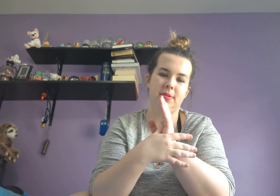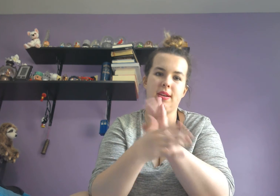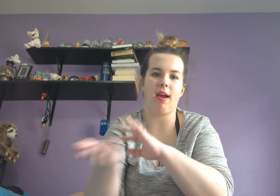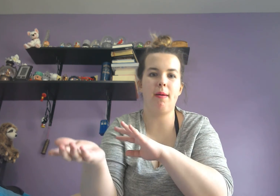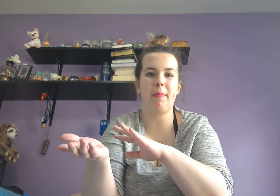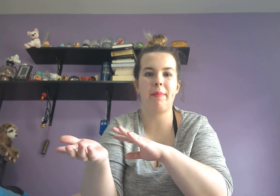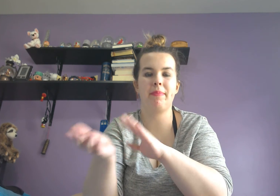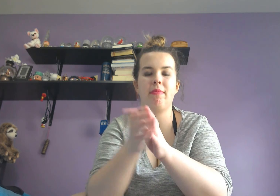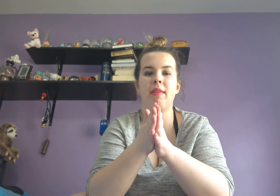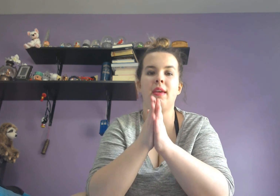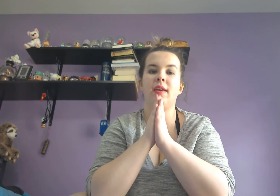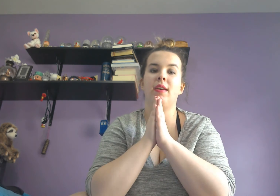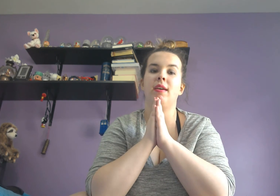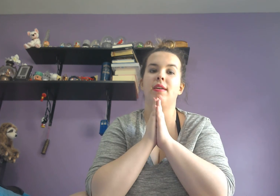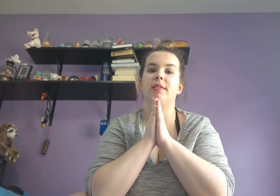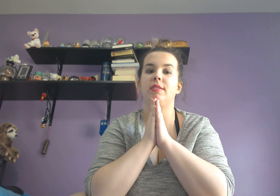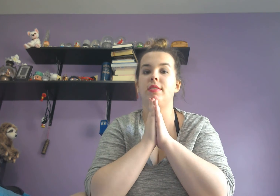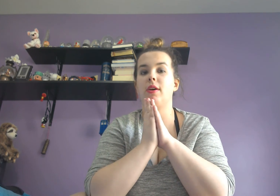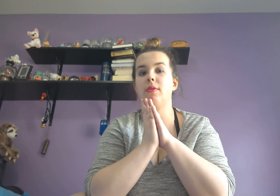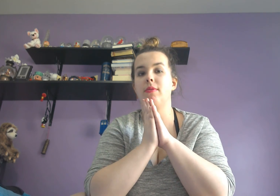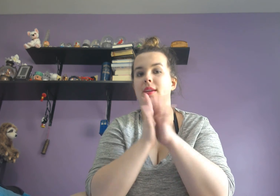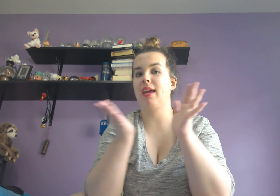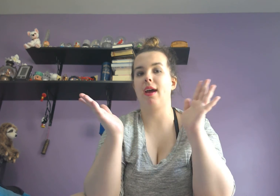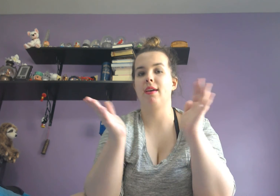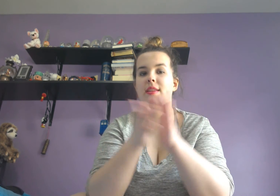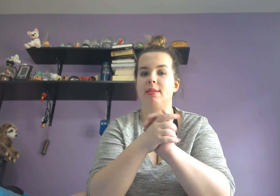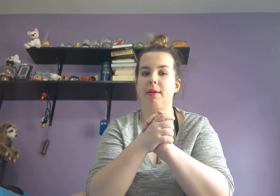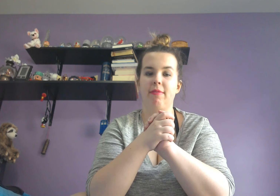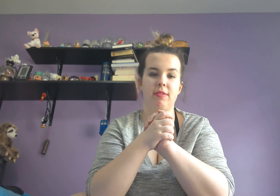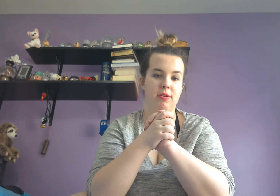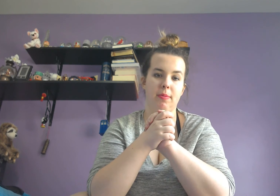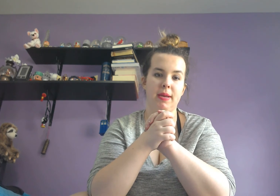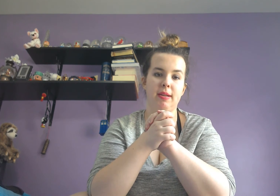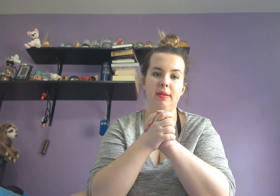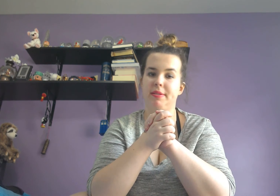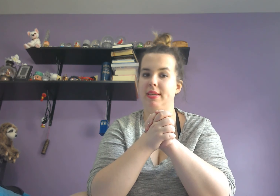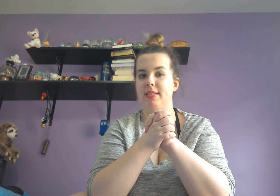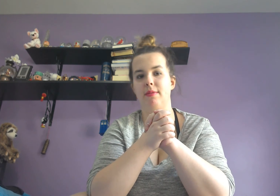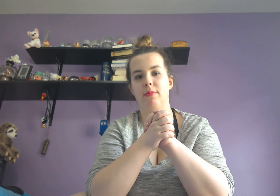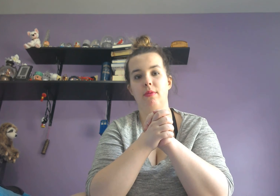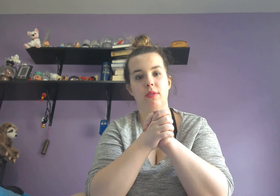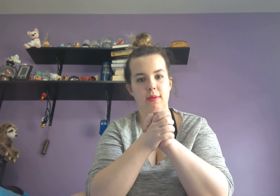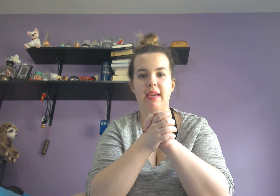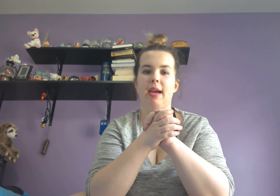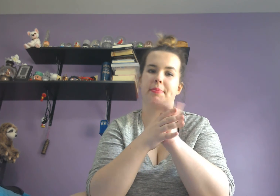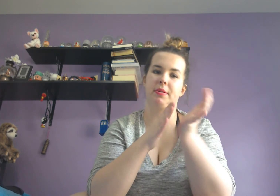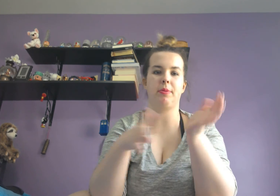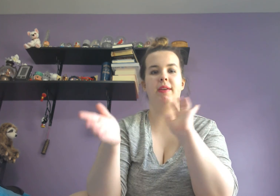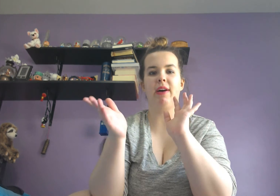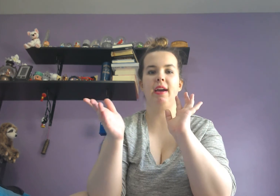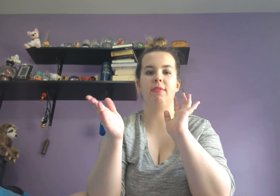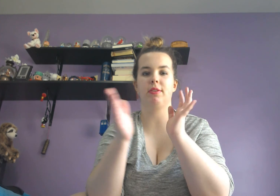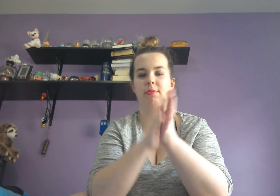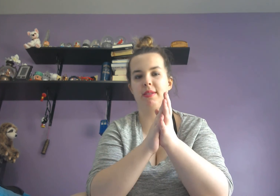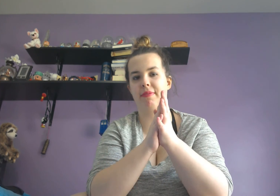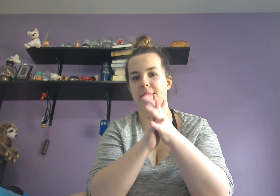to come so, yeah, that's why I read a Scorpion Season 3, Episode 25 called Swiss Family